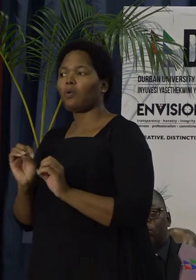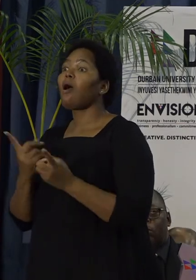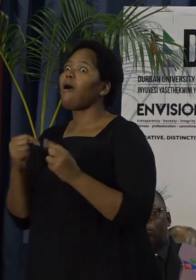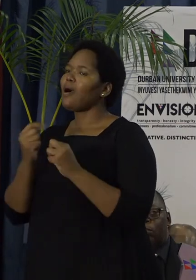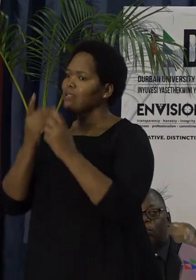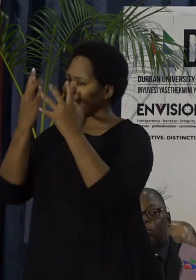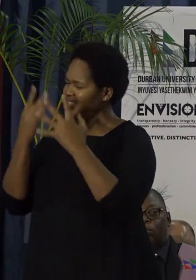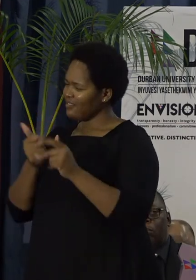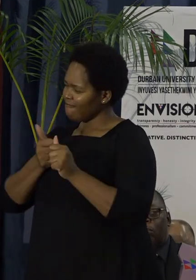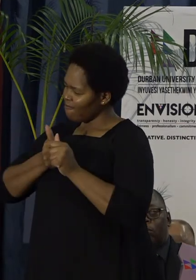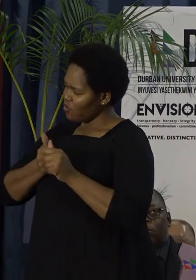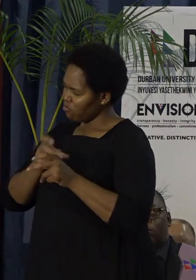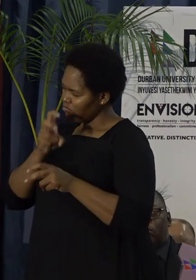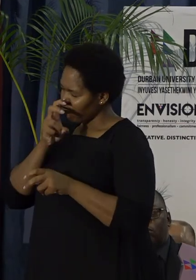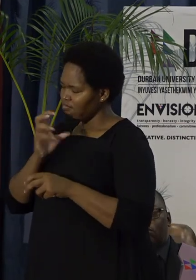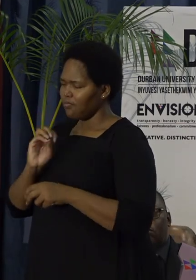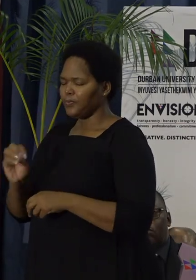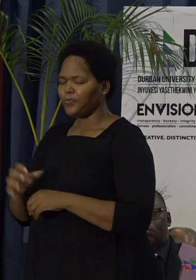that norm.